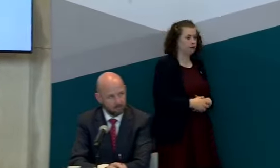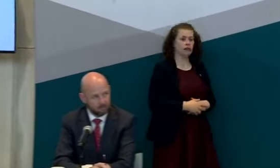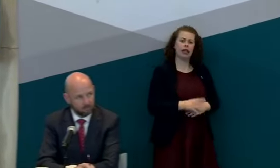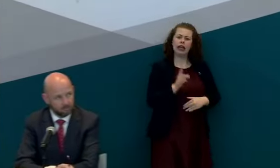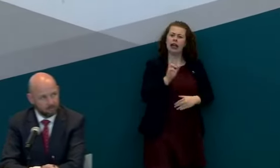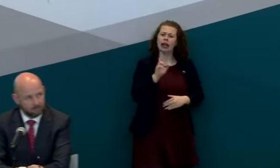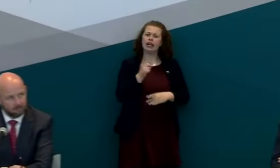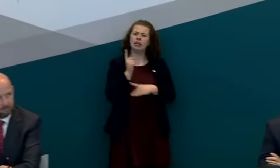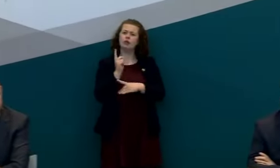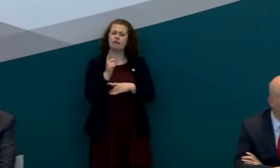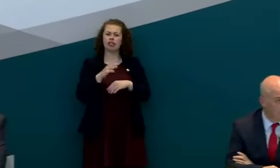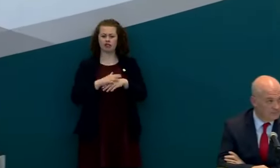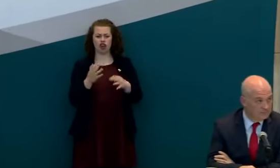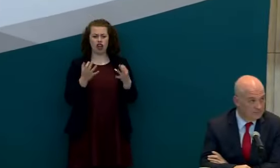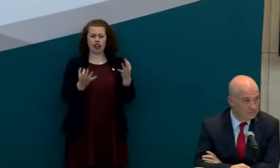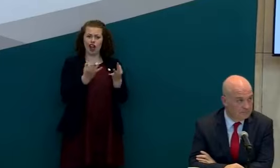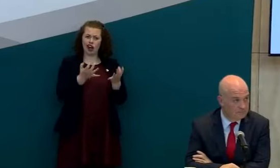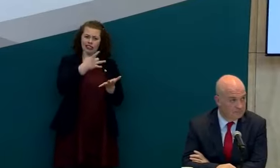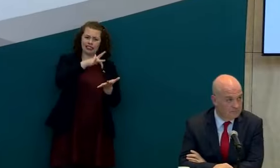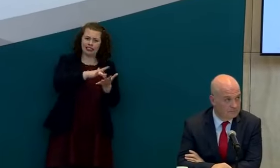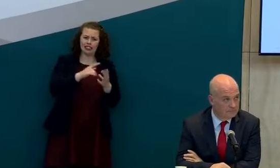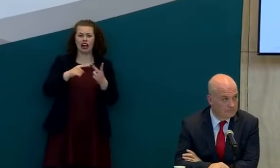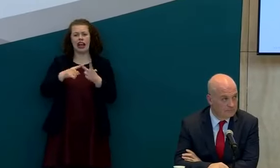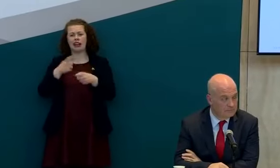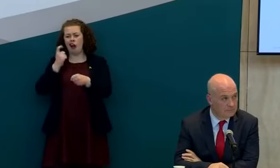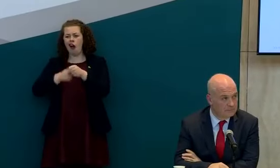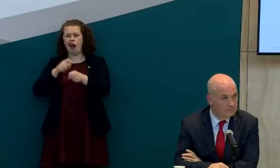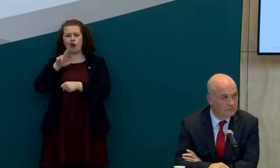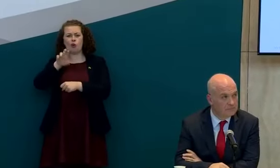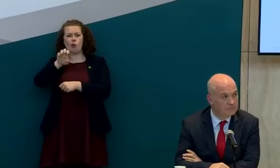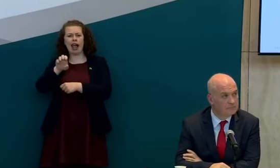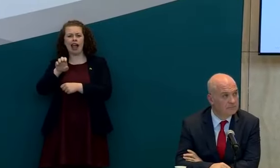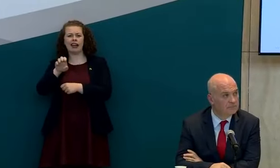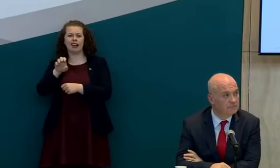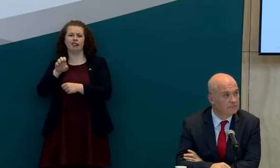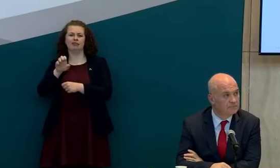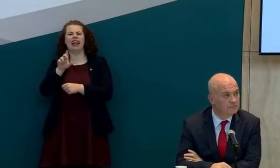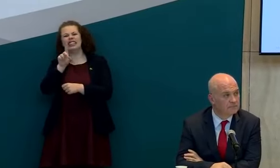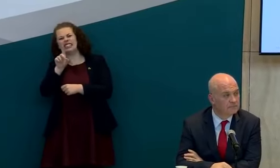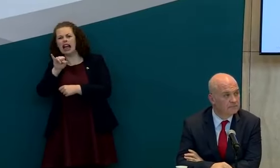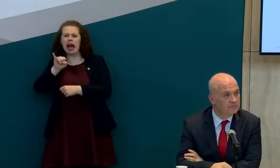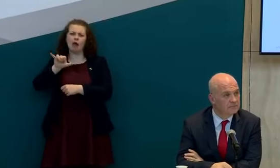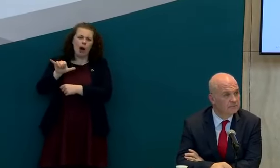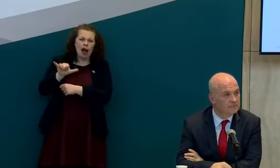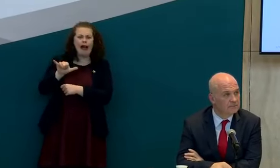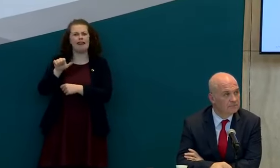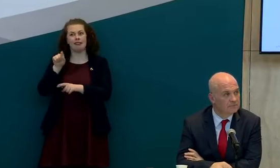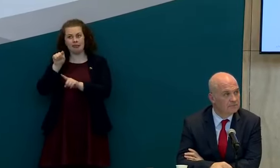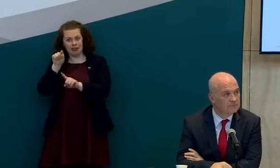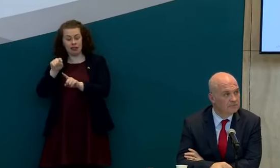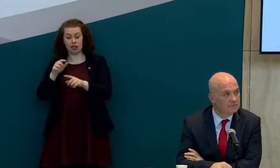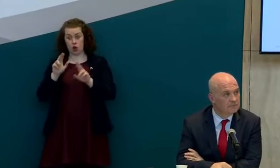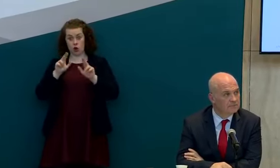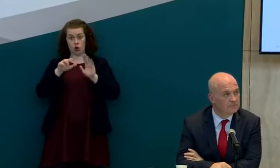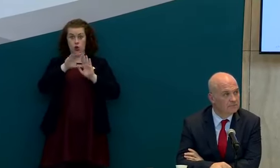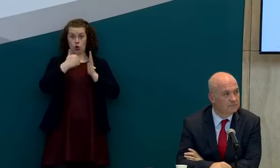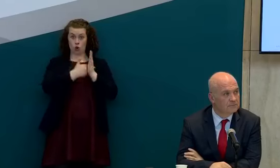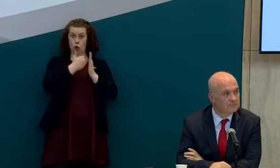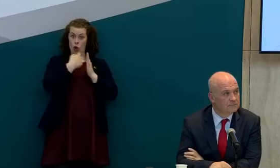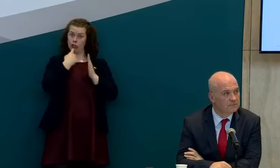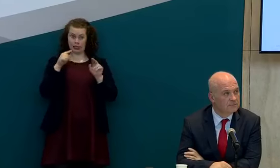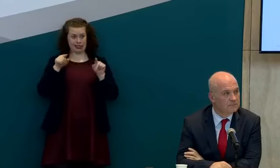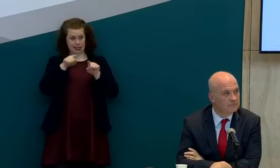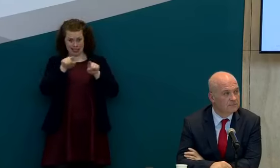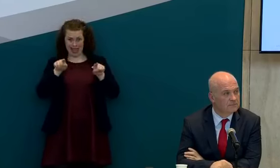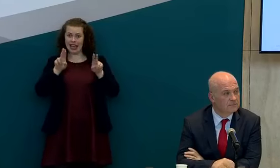and garden centers because i understand that the the new laws signed by simon harris they can legally open they're